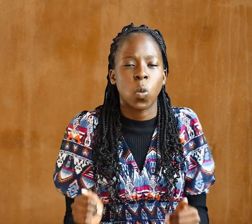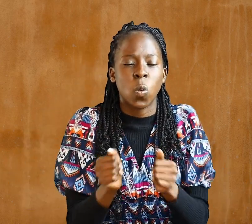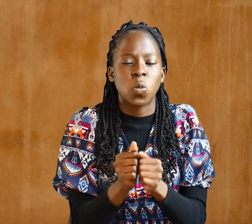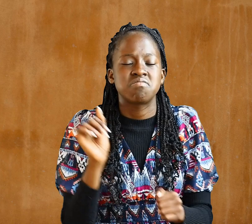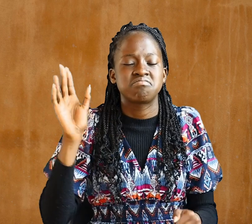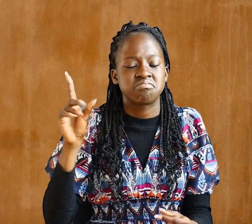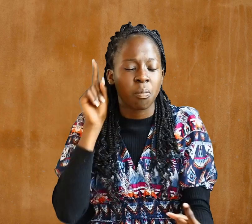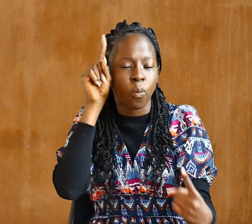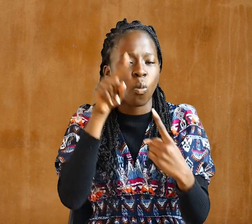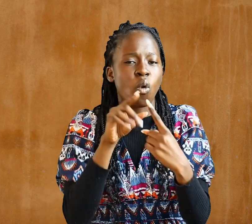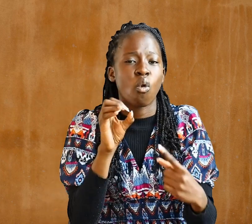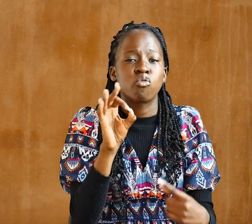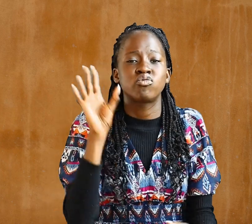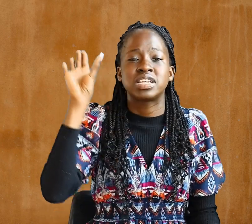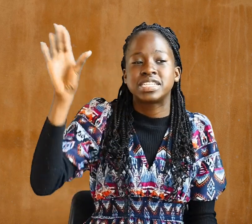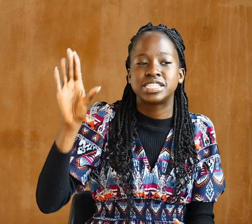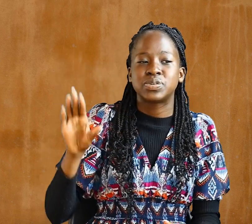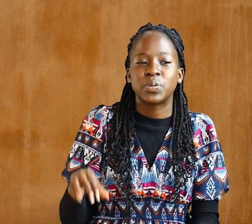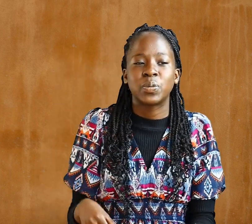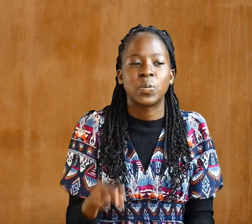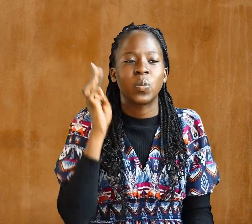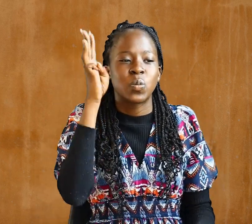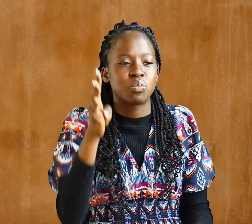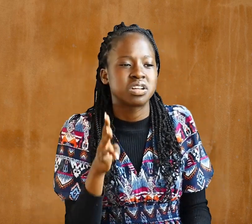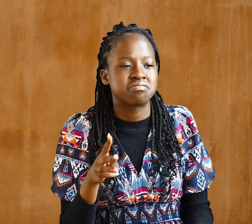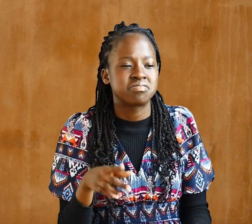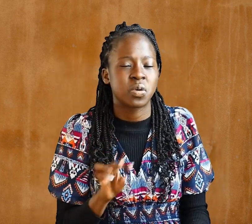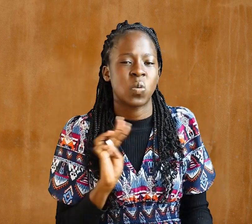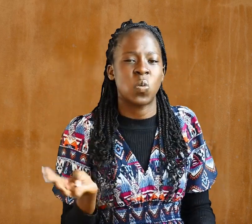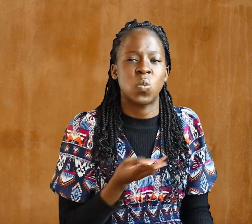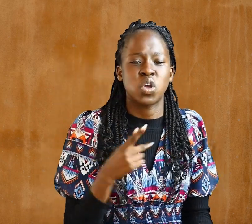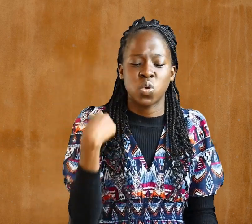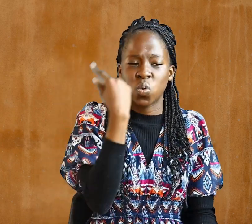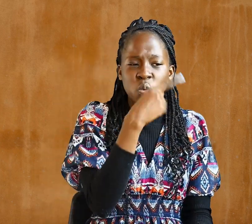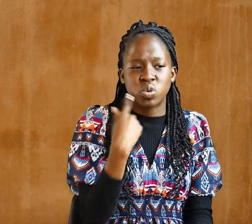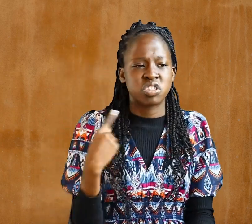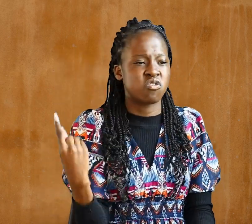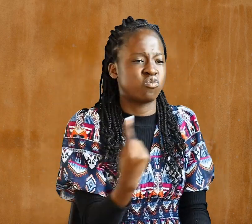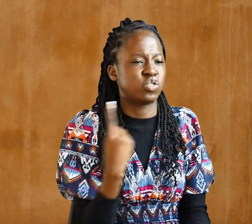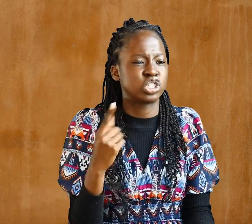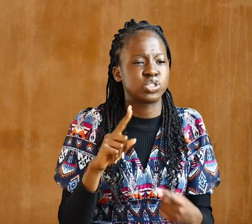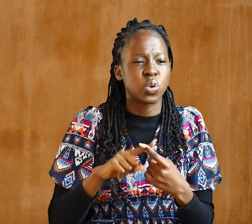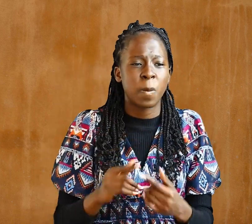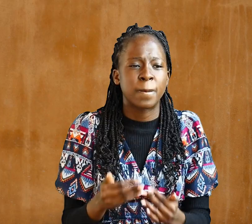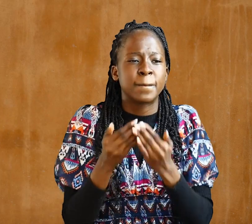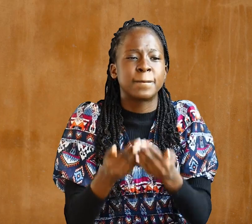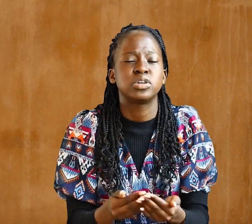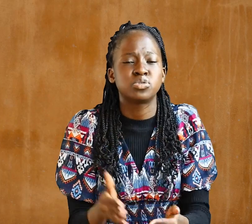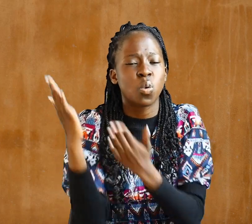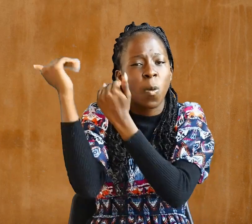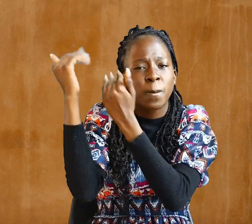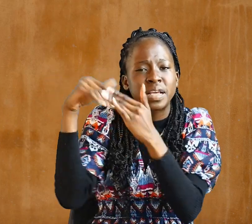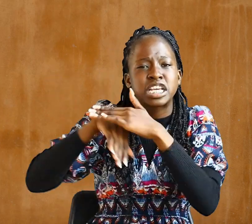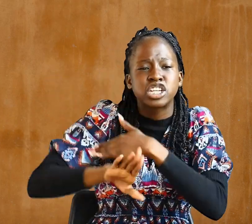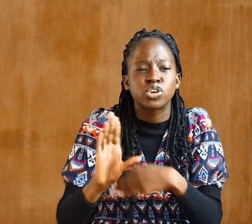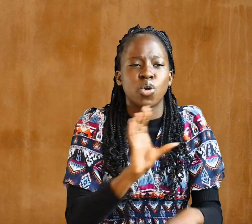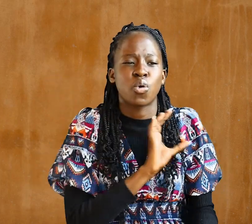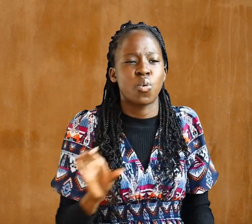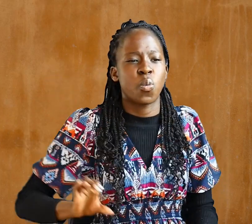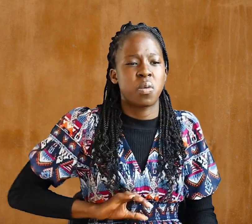in order that we, who were the first to put our hope in Christ, might be for the praise of his